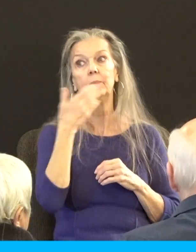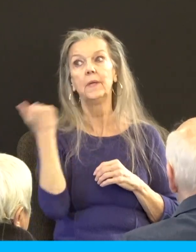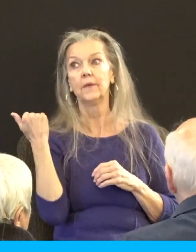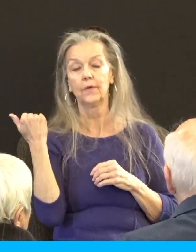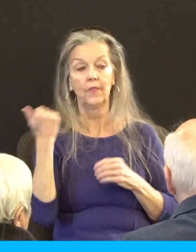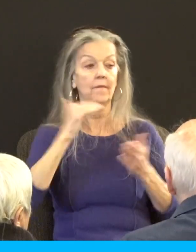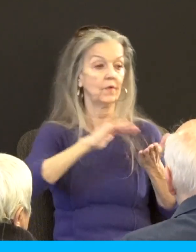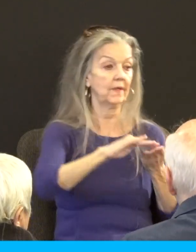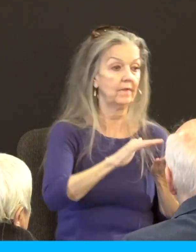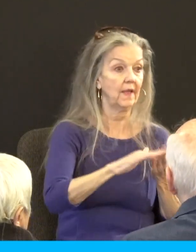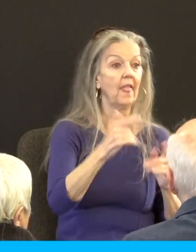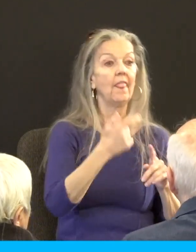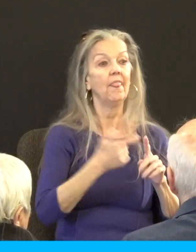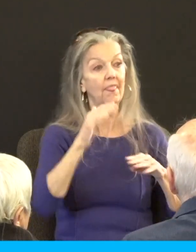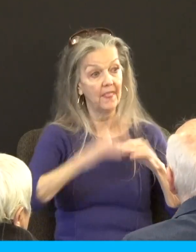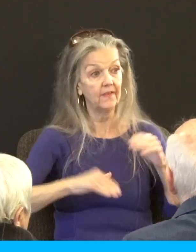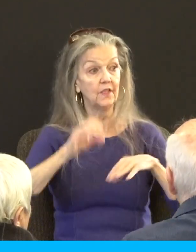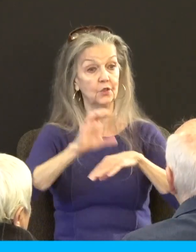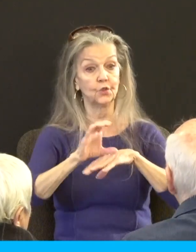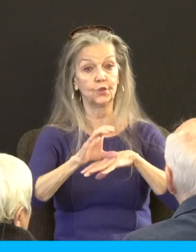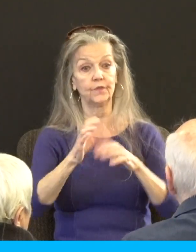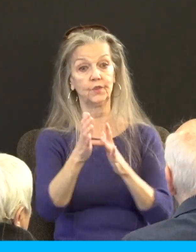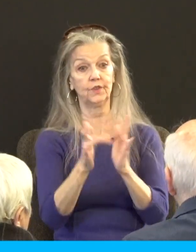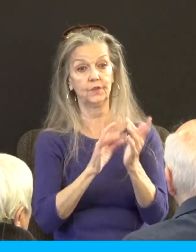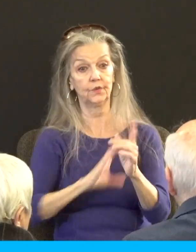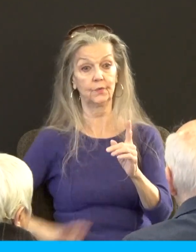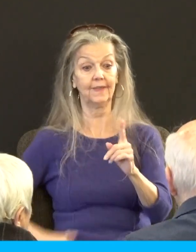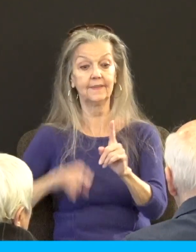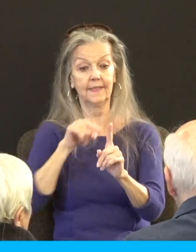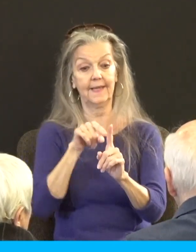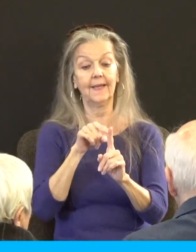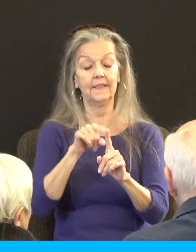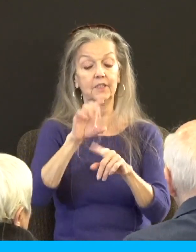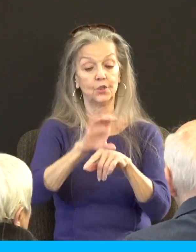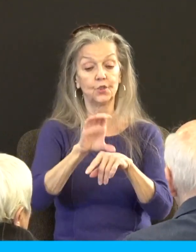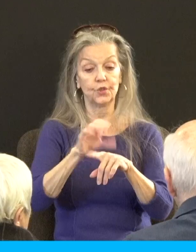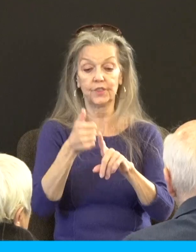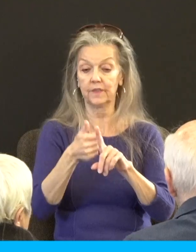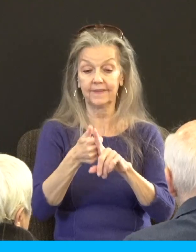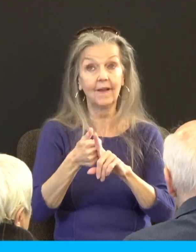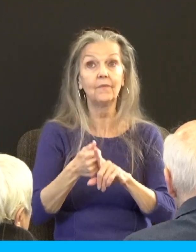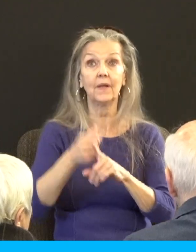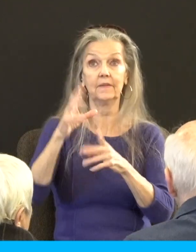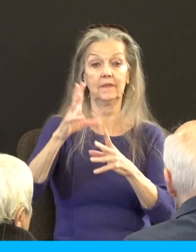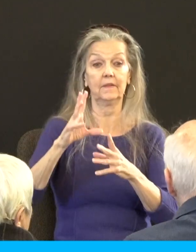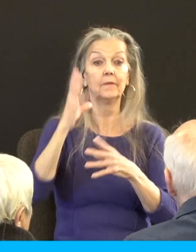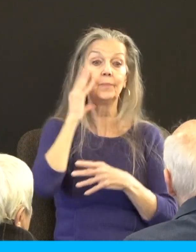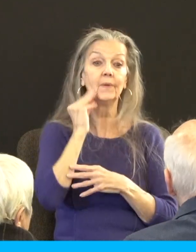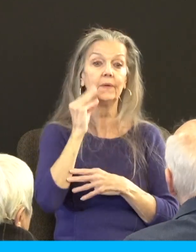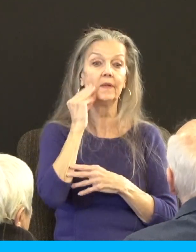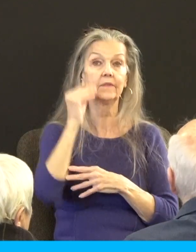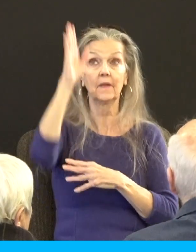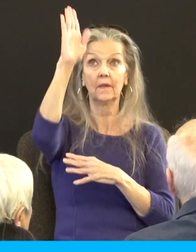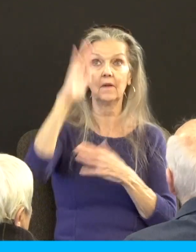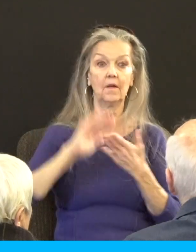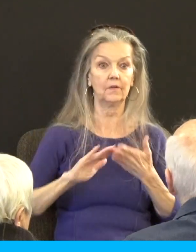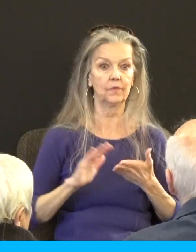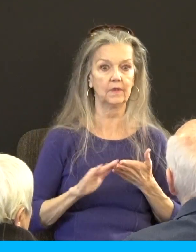the church of Jesus Christ that has experienced God's forgiveness and yet sadly sometimes where you find the least forgiving people